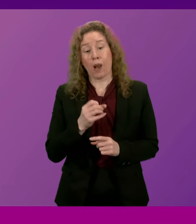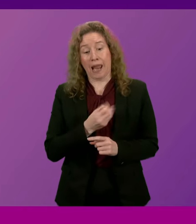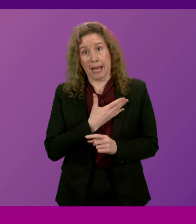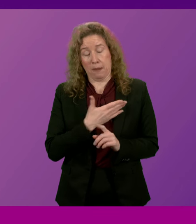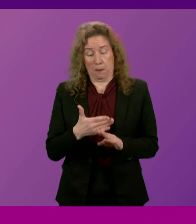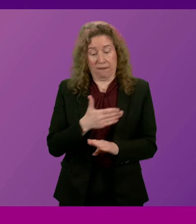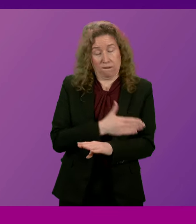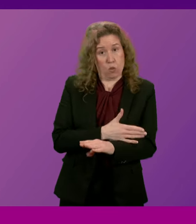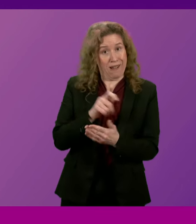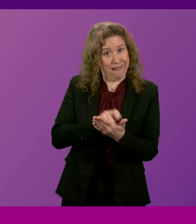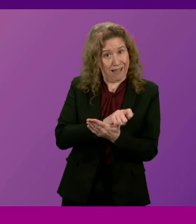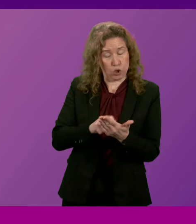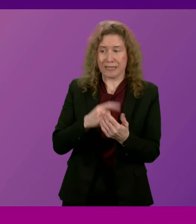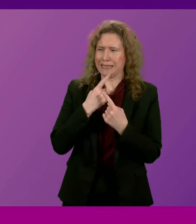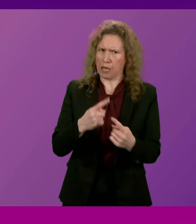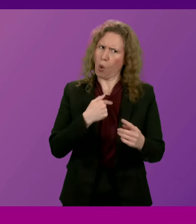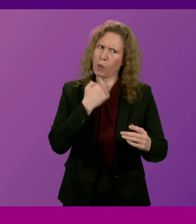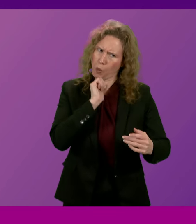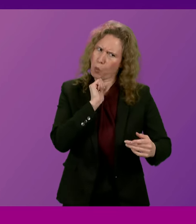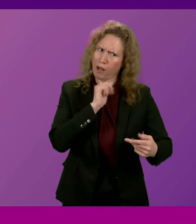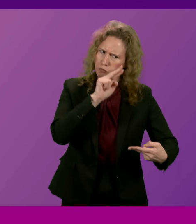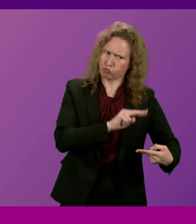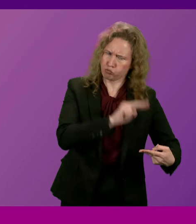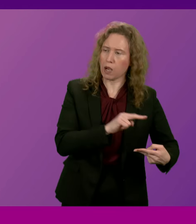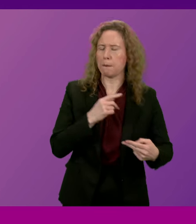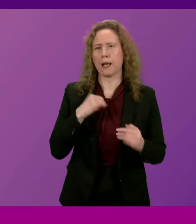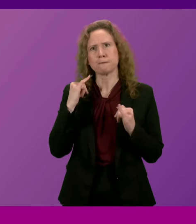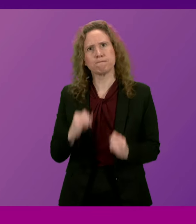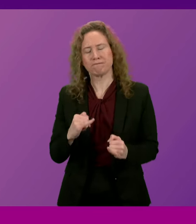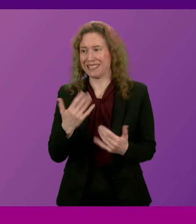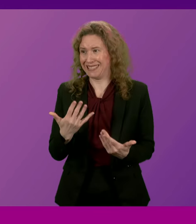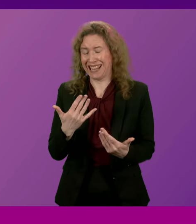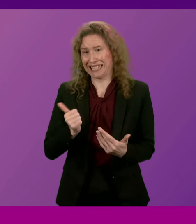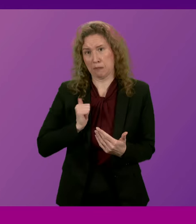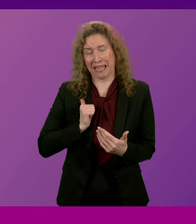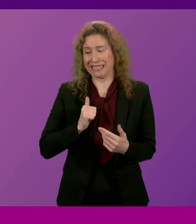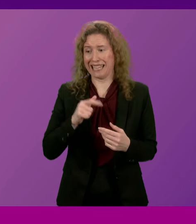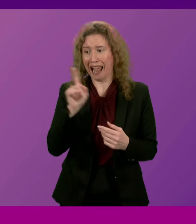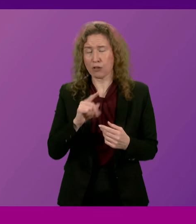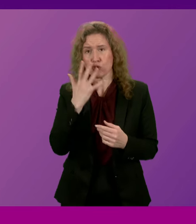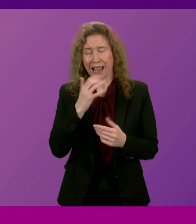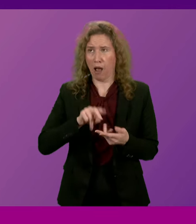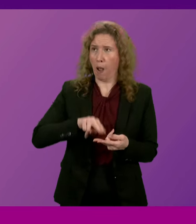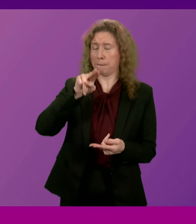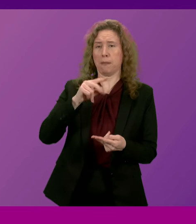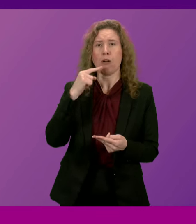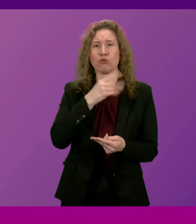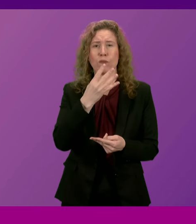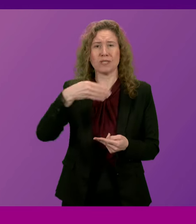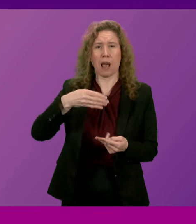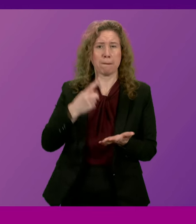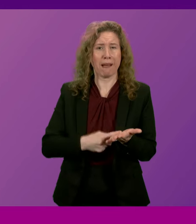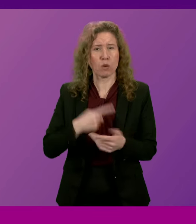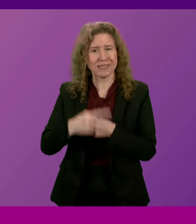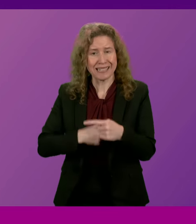pre-election promises, household energy prices are set to rise by £149 in October and 860